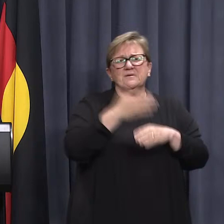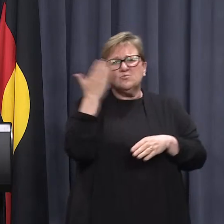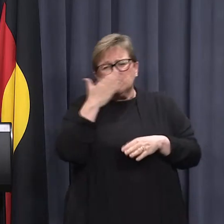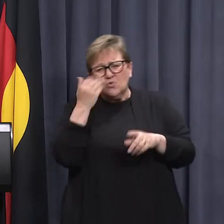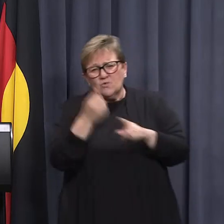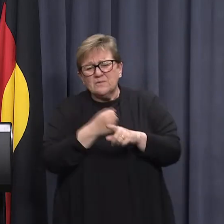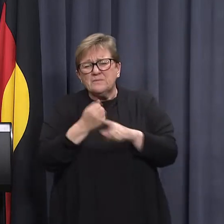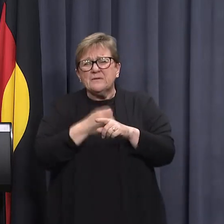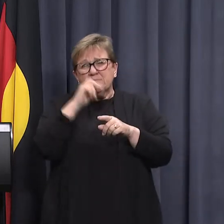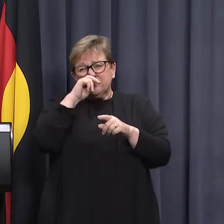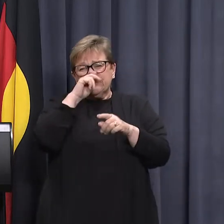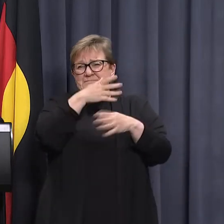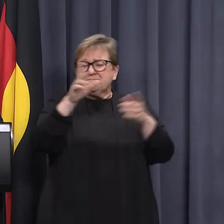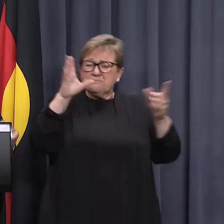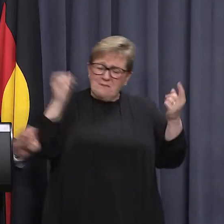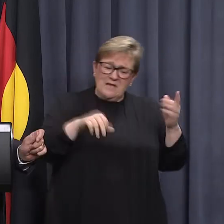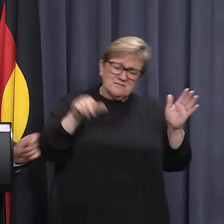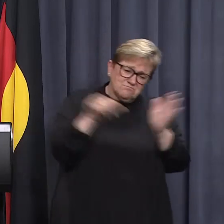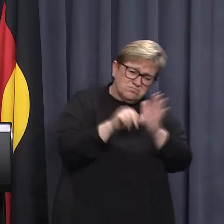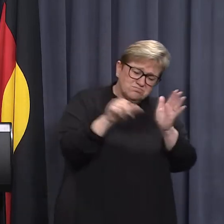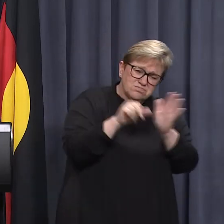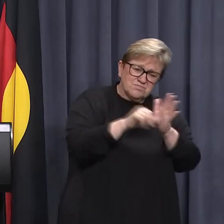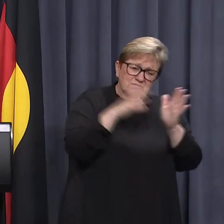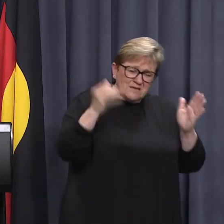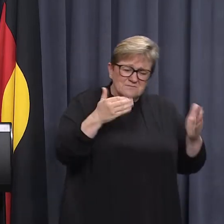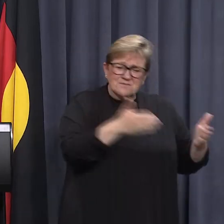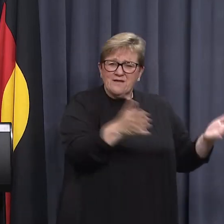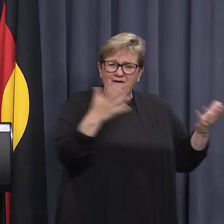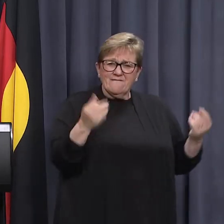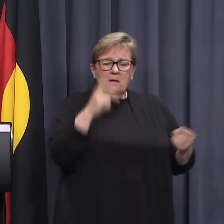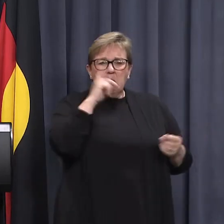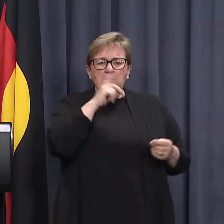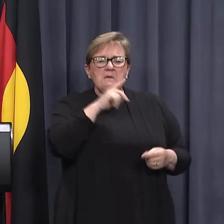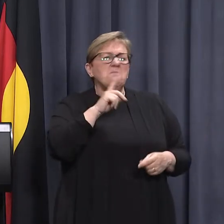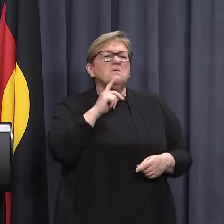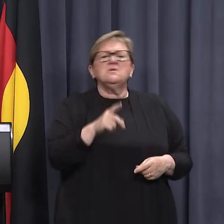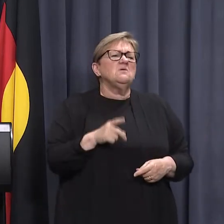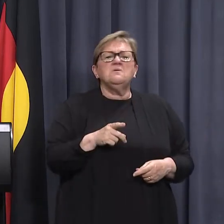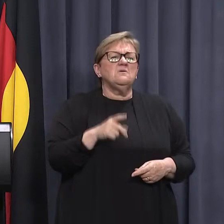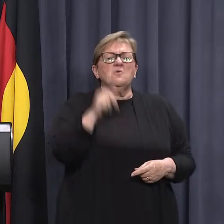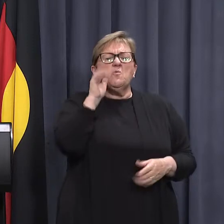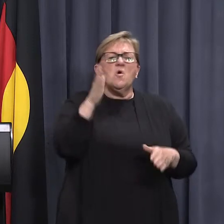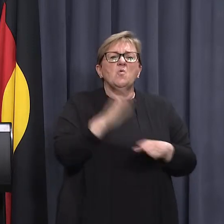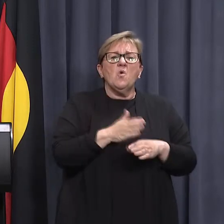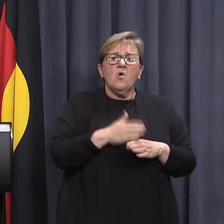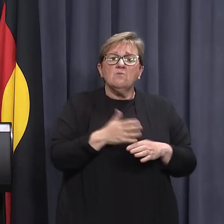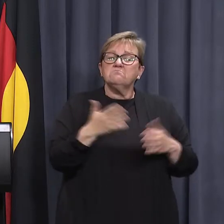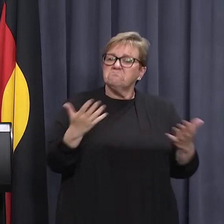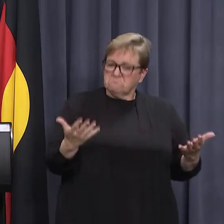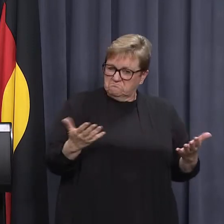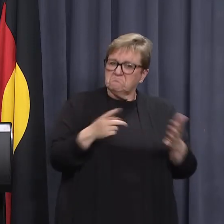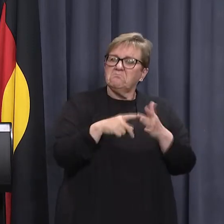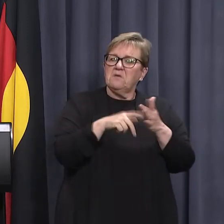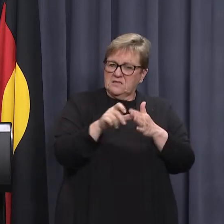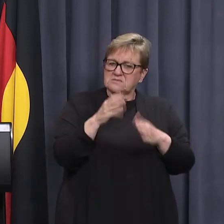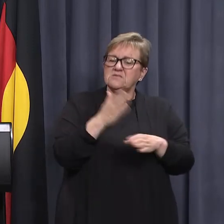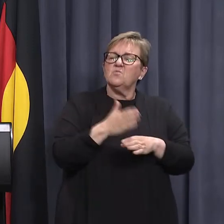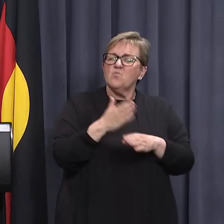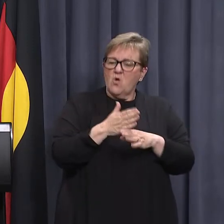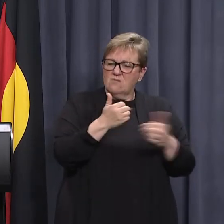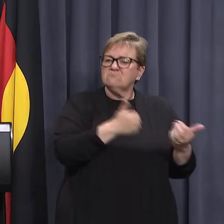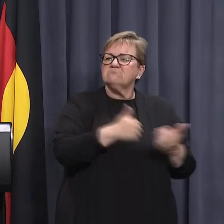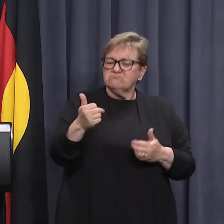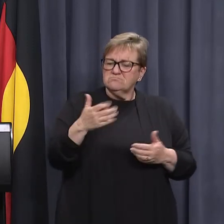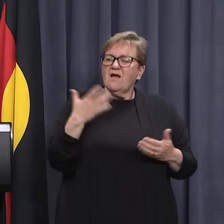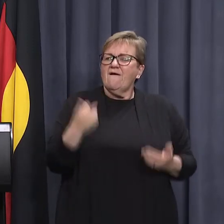campaigns and mandated and every step of the way, people were saying it wasn't going to work. Well, it worked. The measures we used have